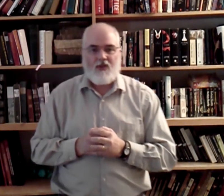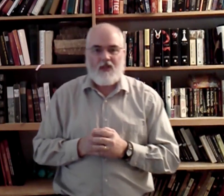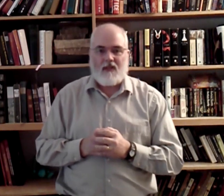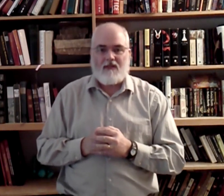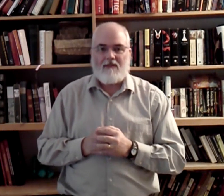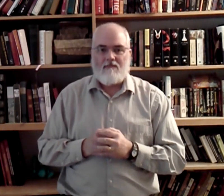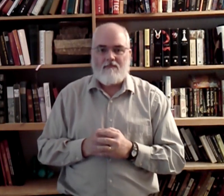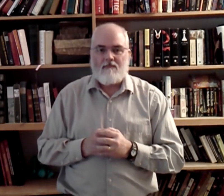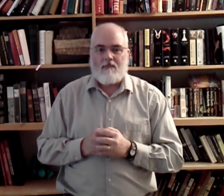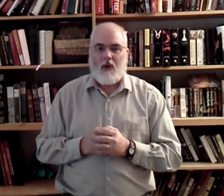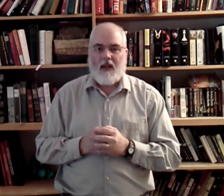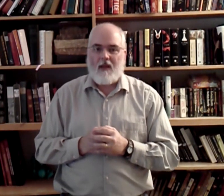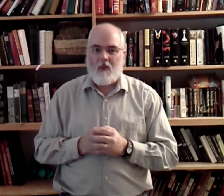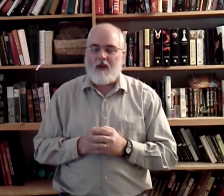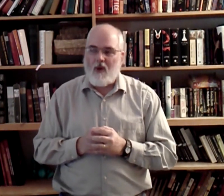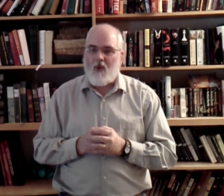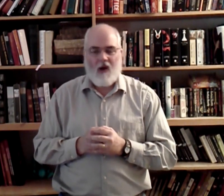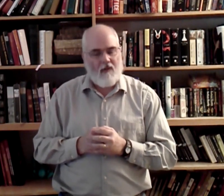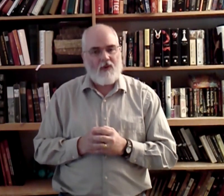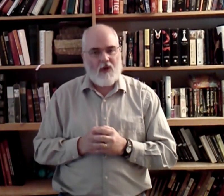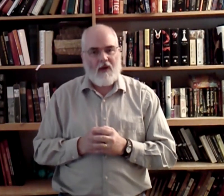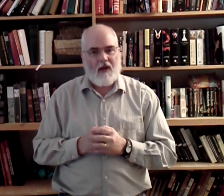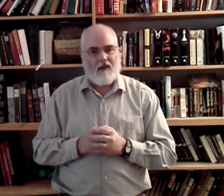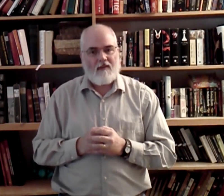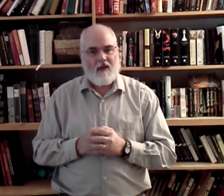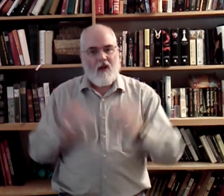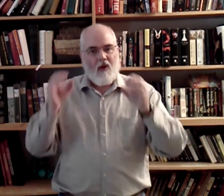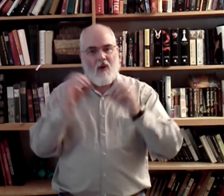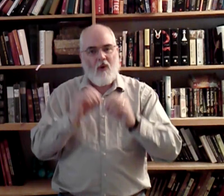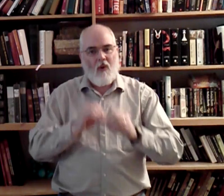Jesus. Oh, I think we know all of those already. Oh.